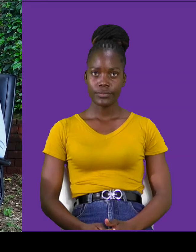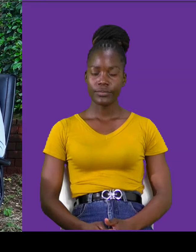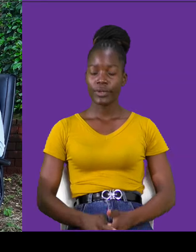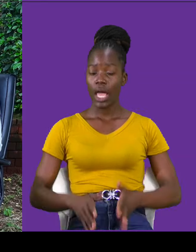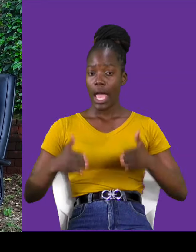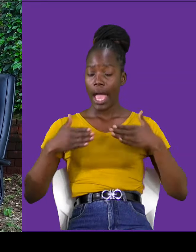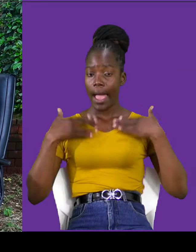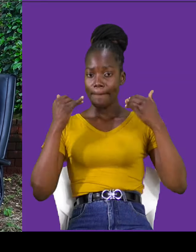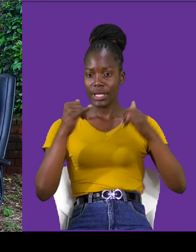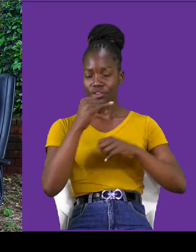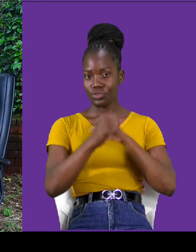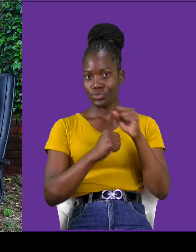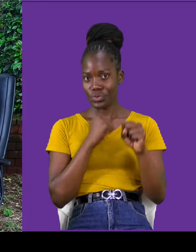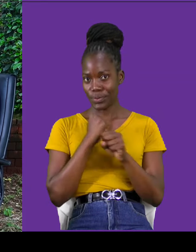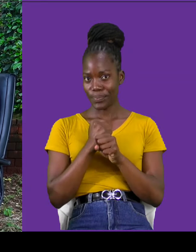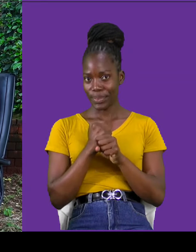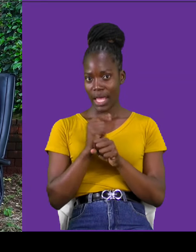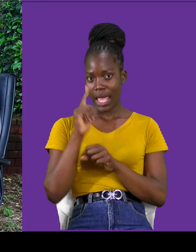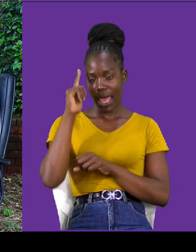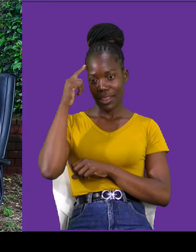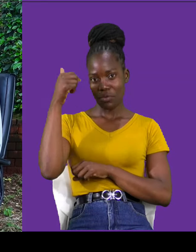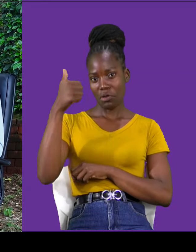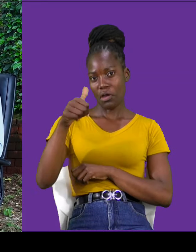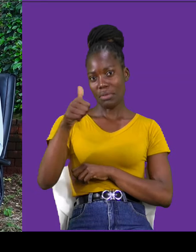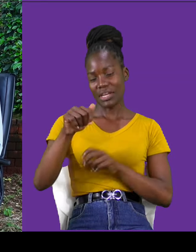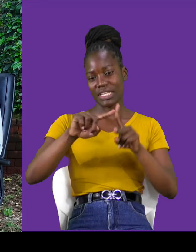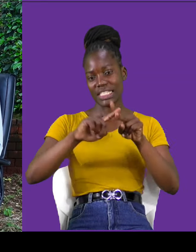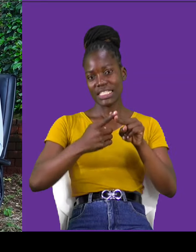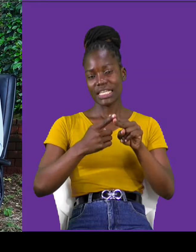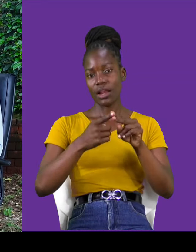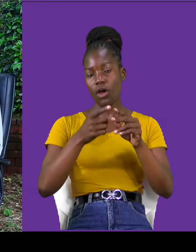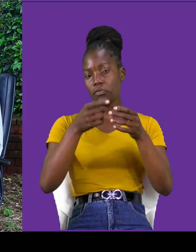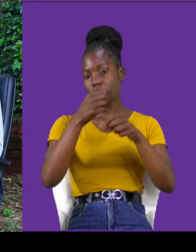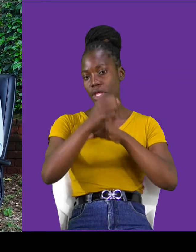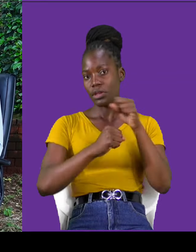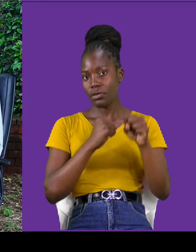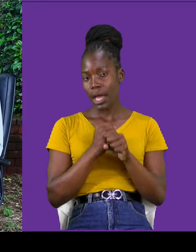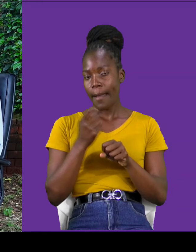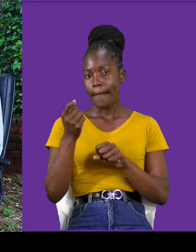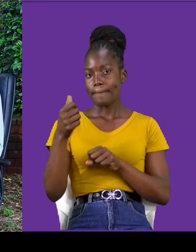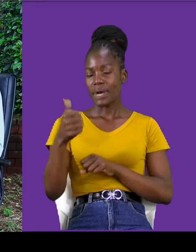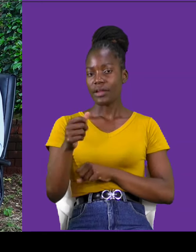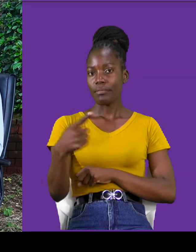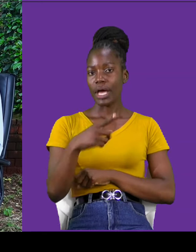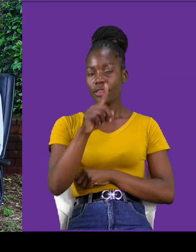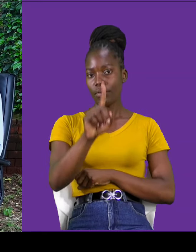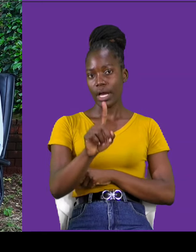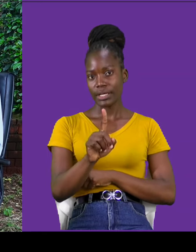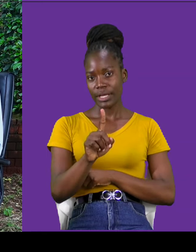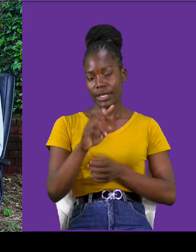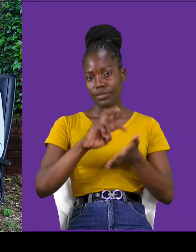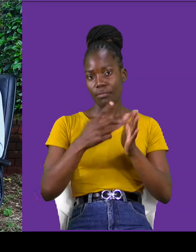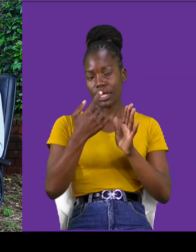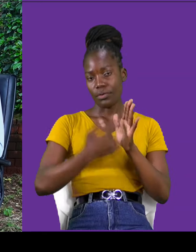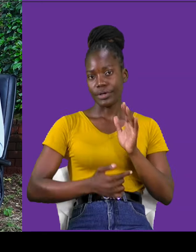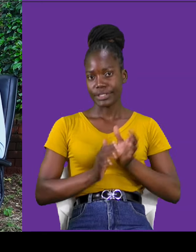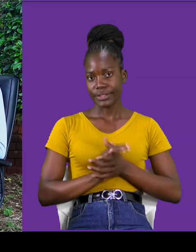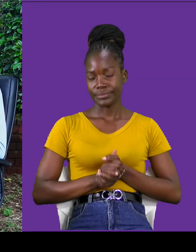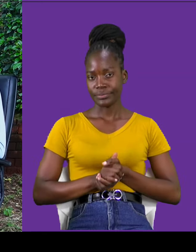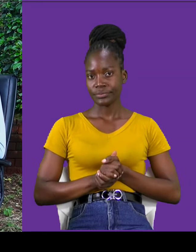I think we are still at the beginning of the year. We're still in January, so that means we are still in the celebration mode of New Year.